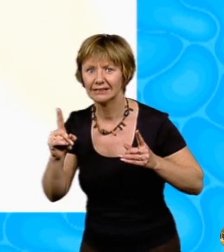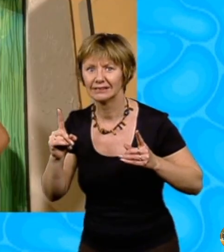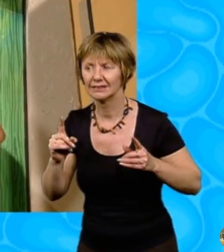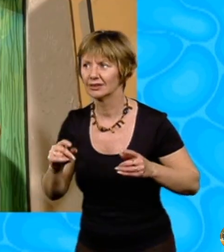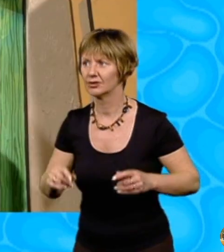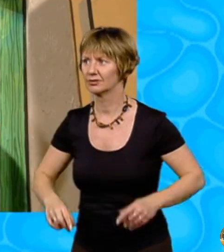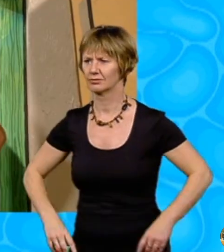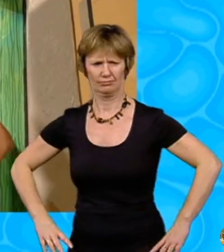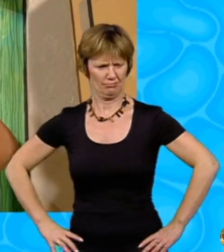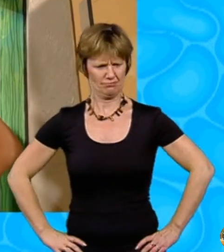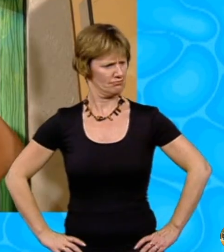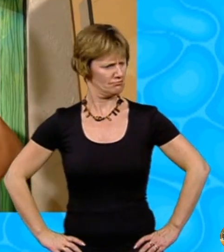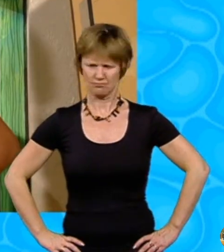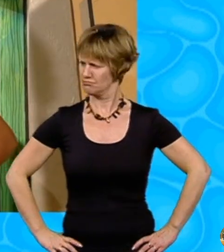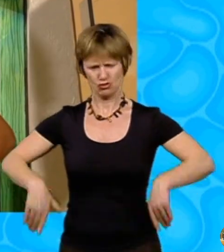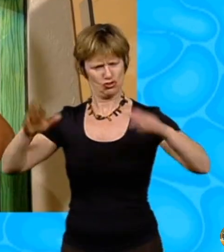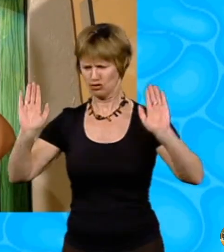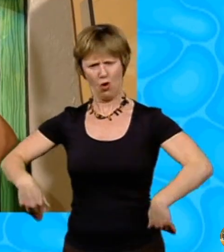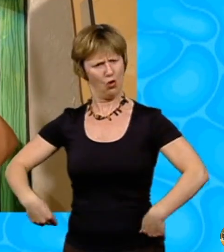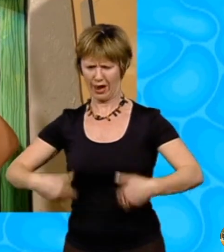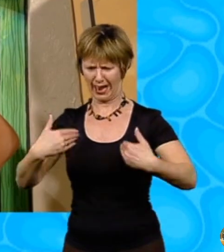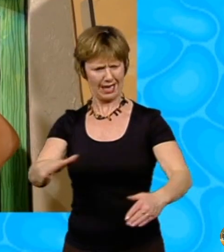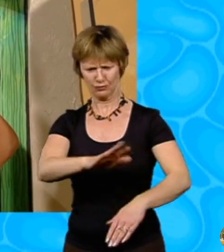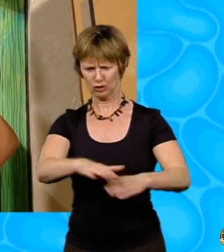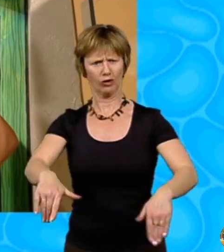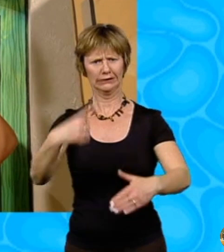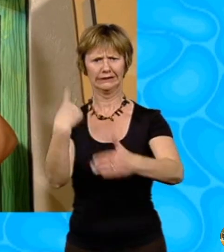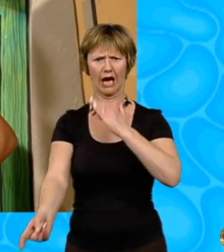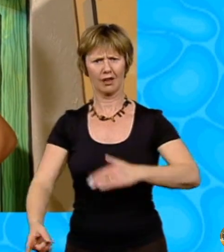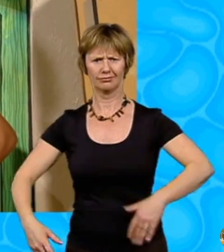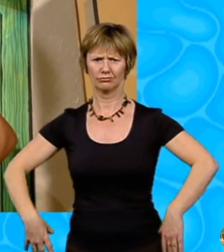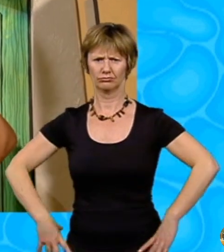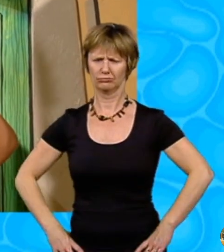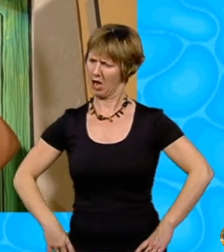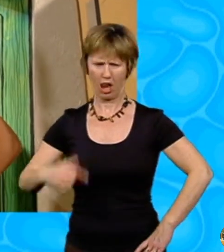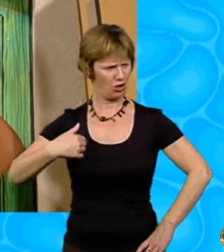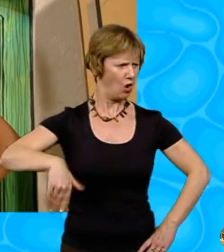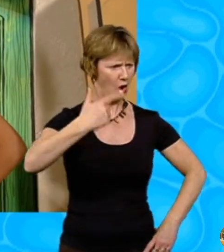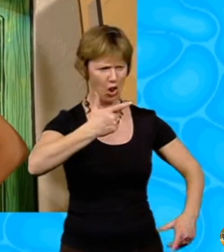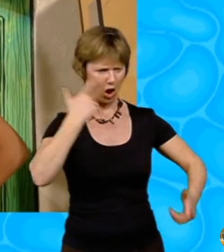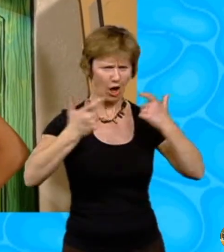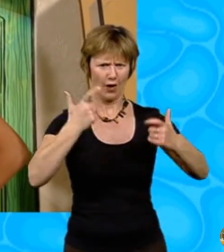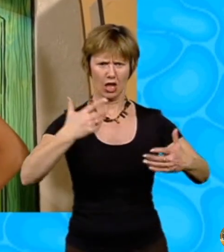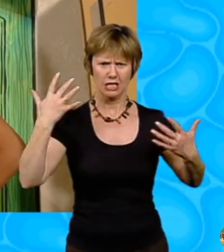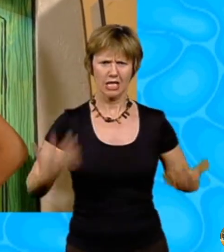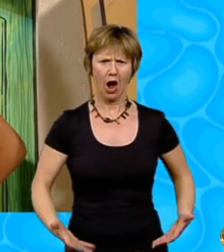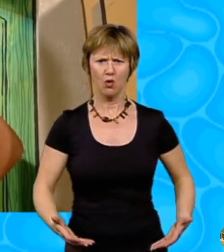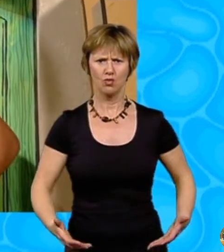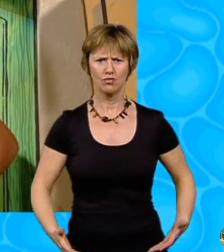Well, she shouldn't leave you alone. I'll go and find her immediately. If she comes back, could one of you tell her I'd like to have a word with her? Said Mrs